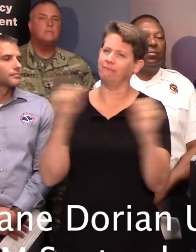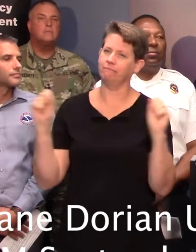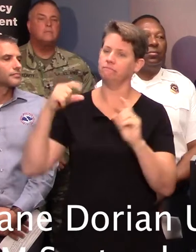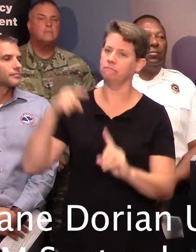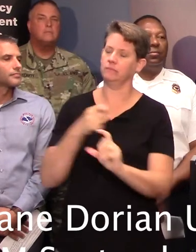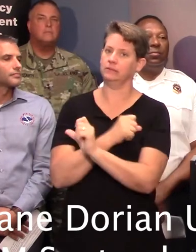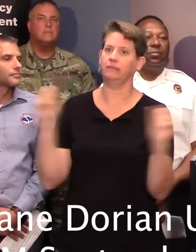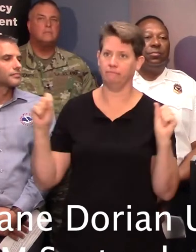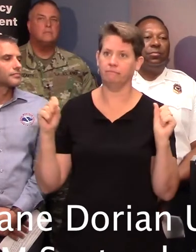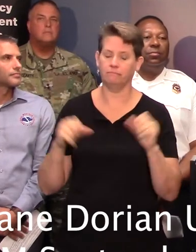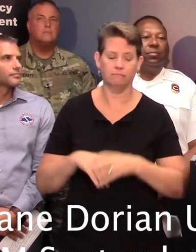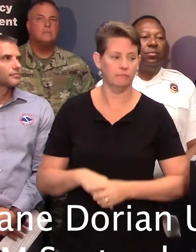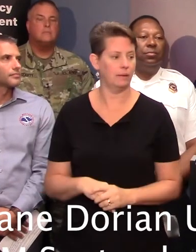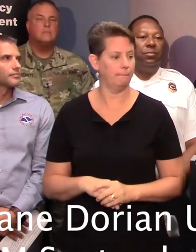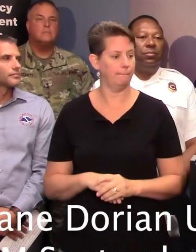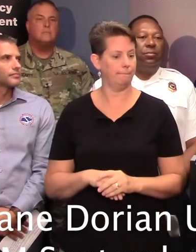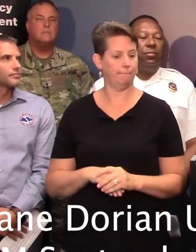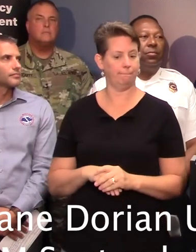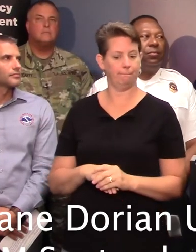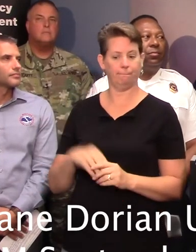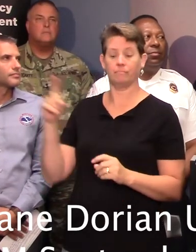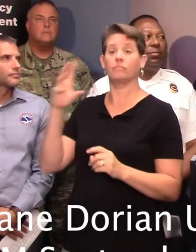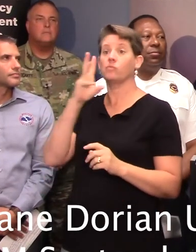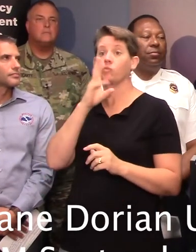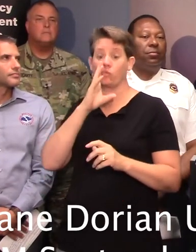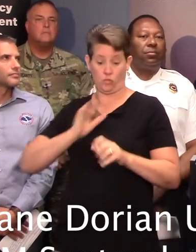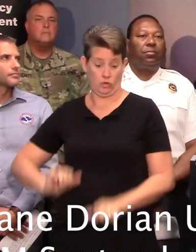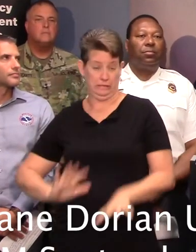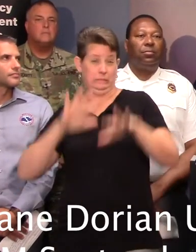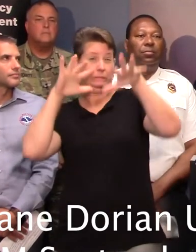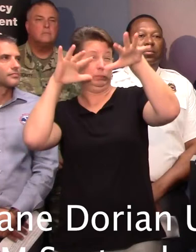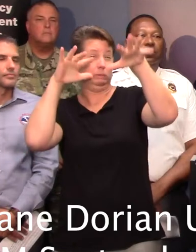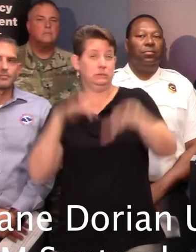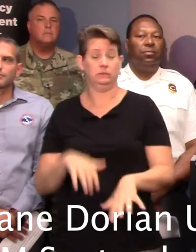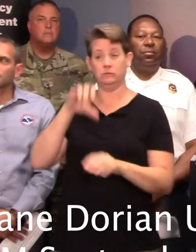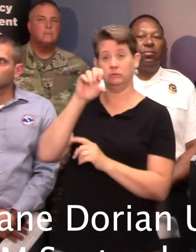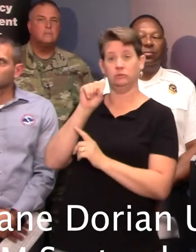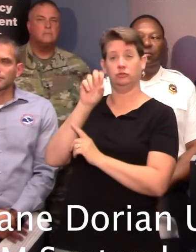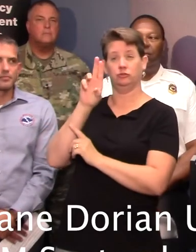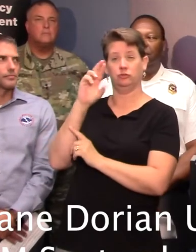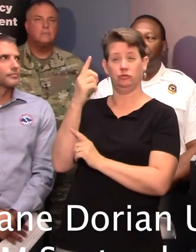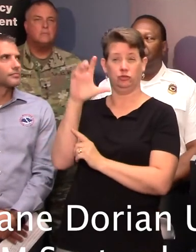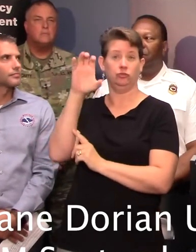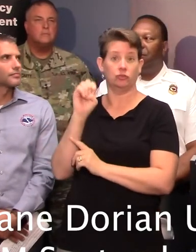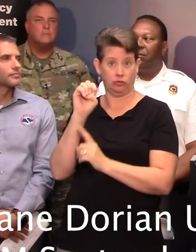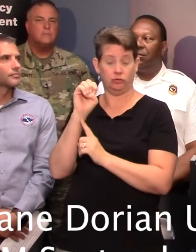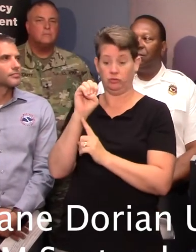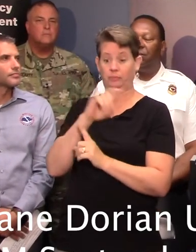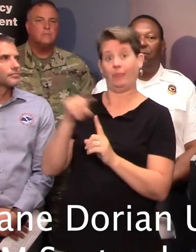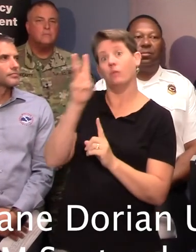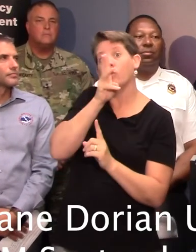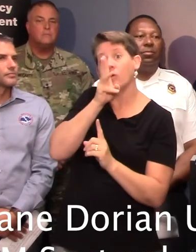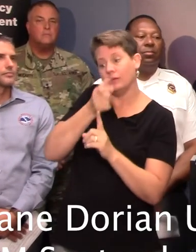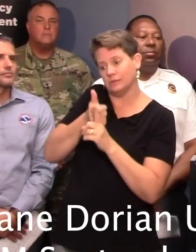Also, in addition to that, the storm surge, that is the water coming in. We're talking about wind, but the water, the